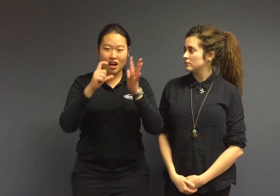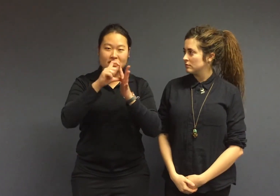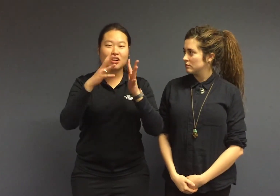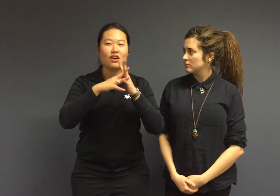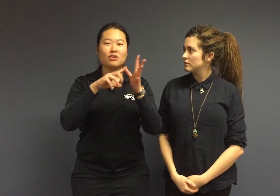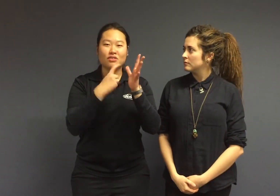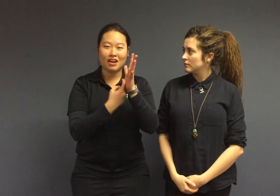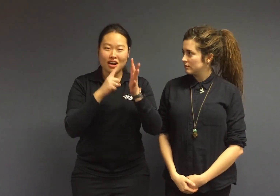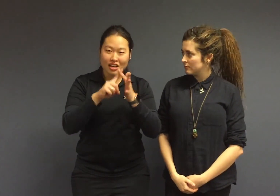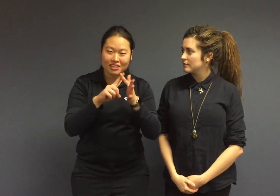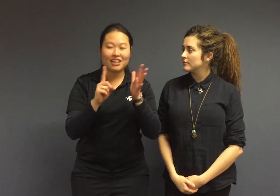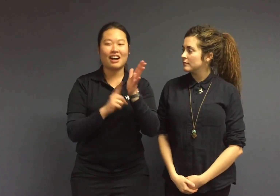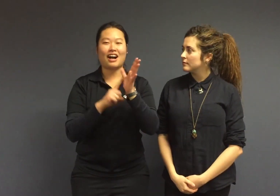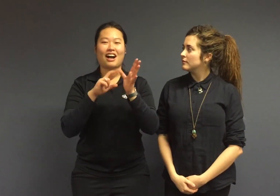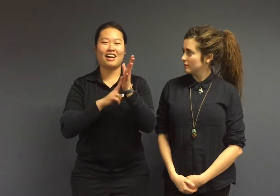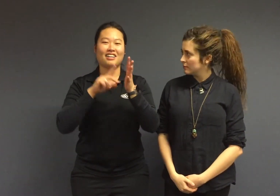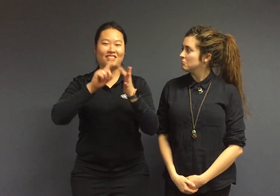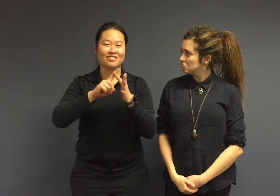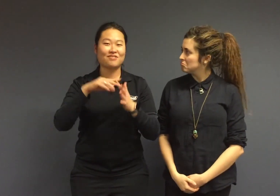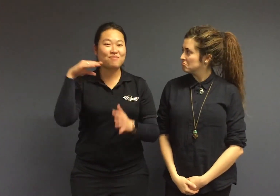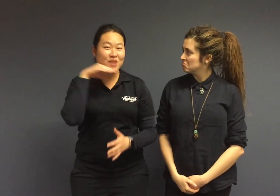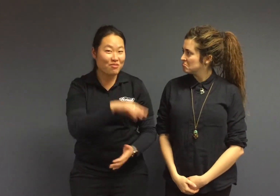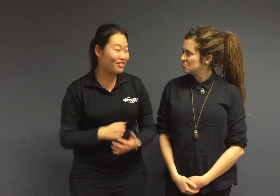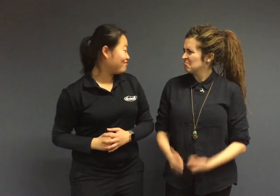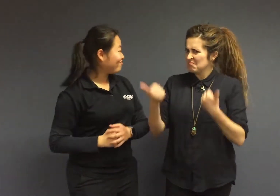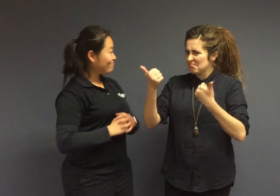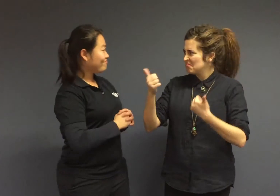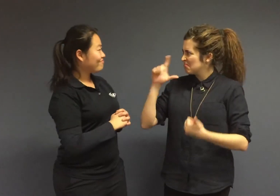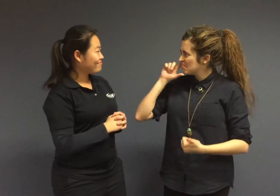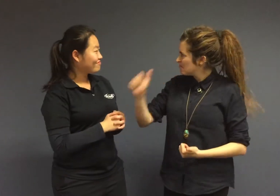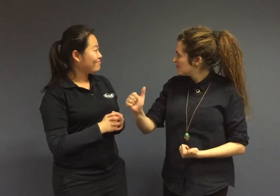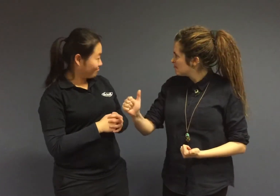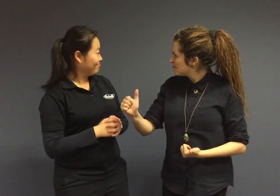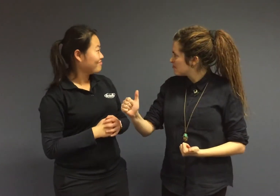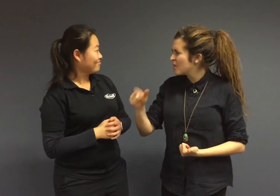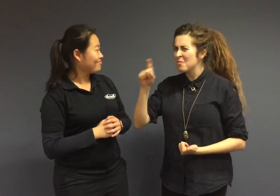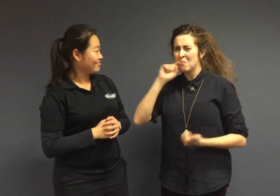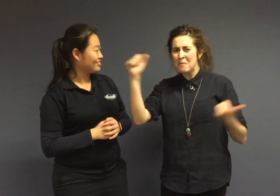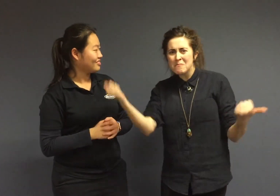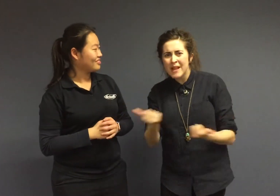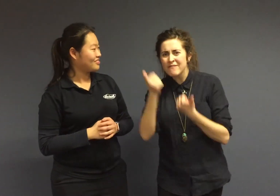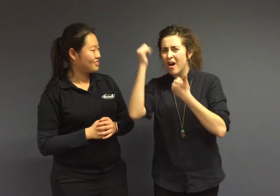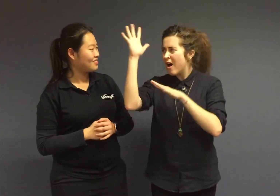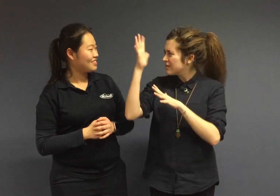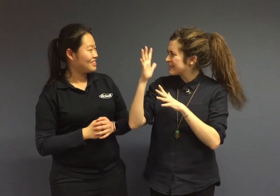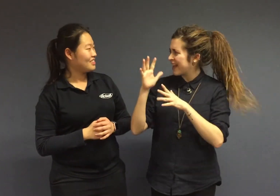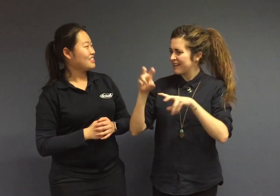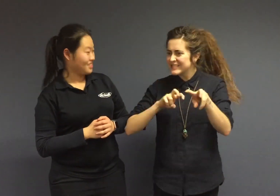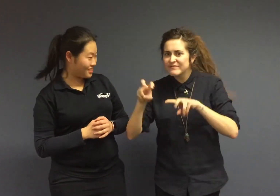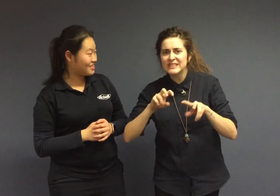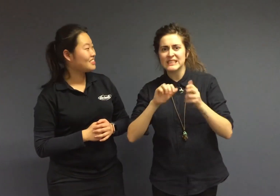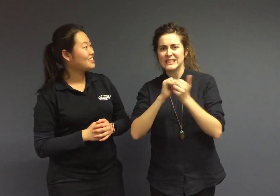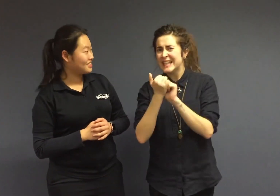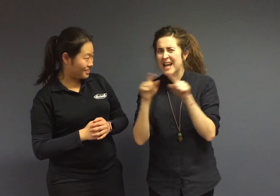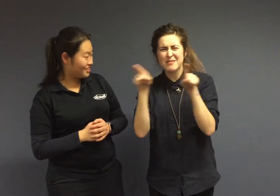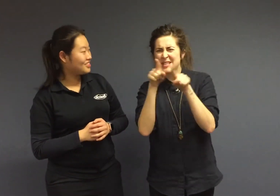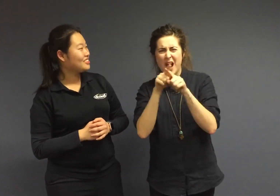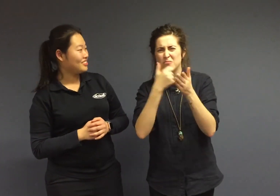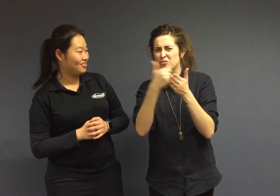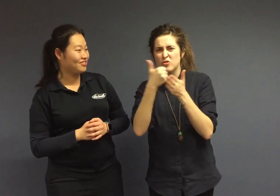Hardware Lane in Melbourne, in the city, sounds great, there'll be heaps of Auslan activities and